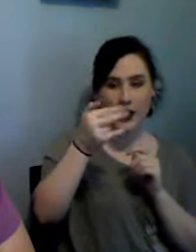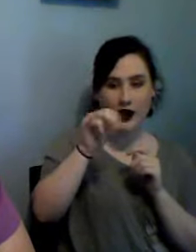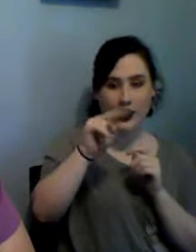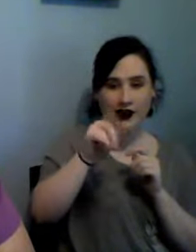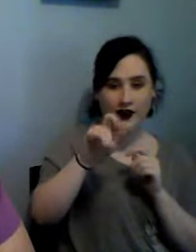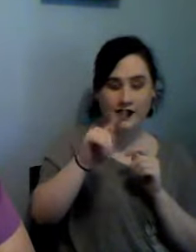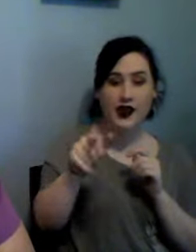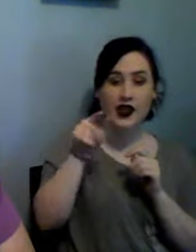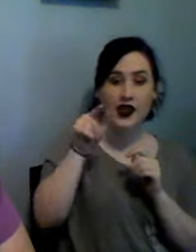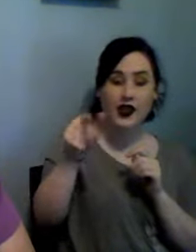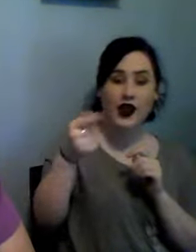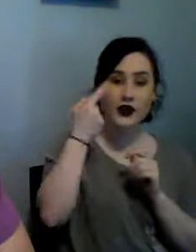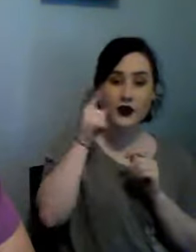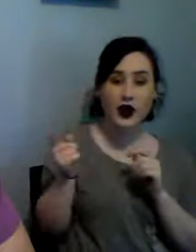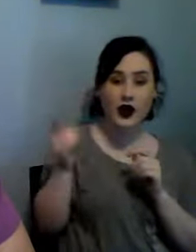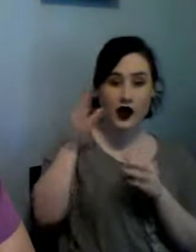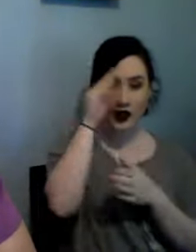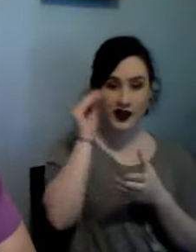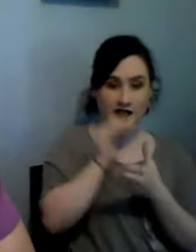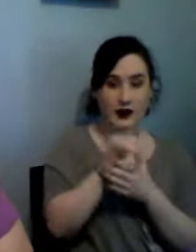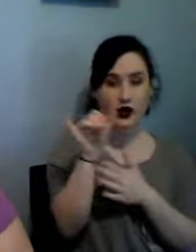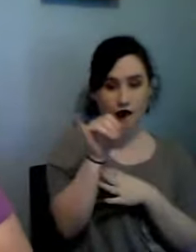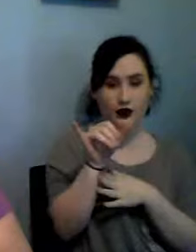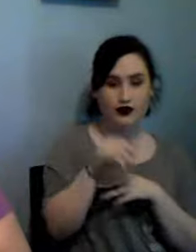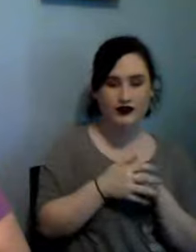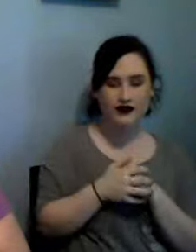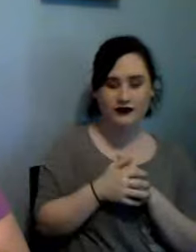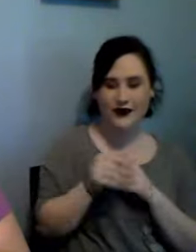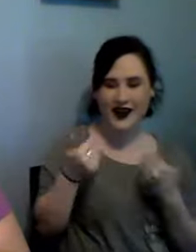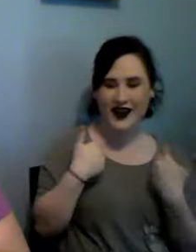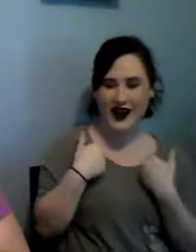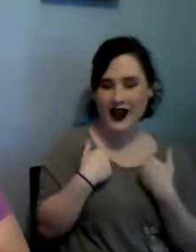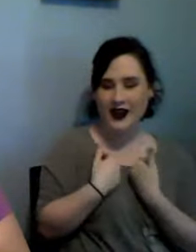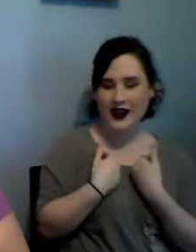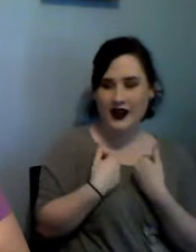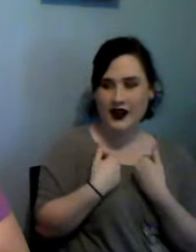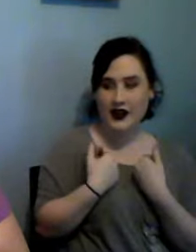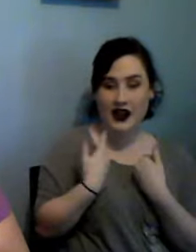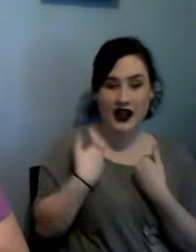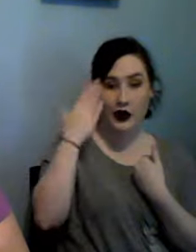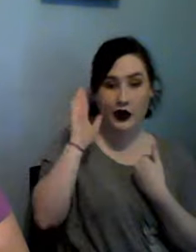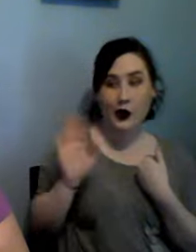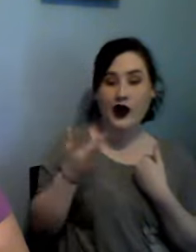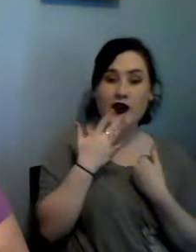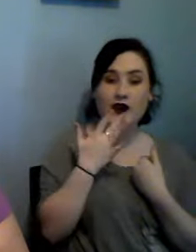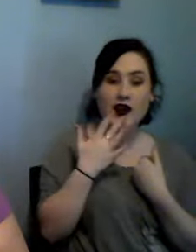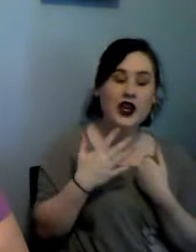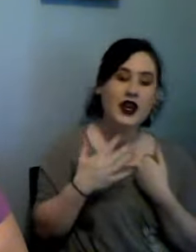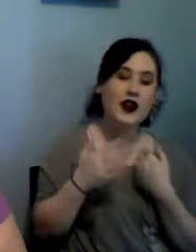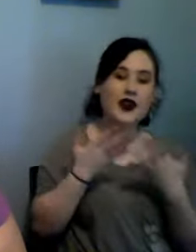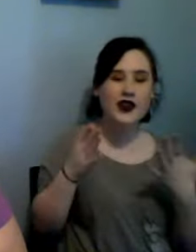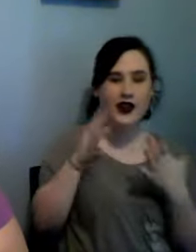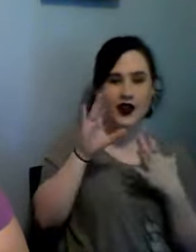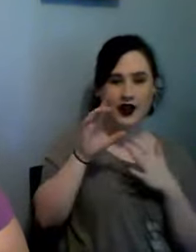it has the I don't know my favorite thing in there is the lighthouse and the fish I think that is just cool